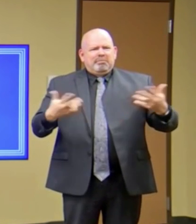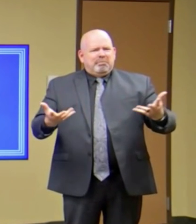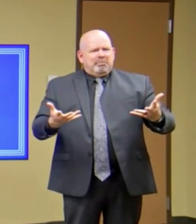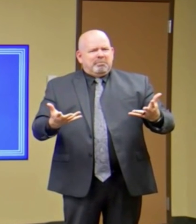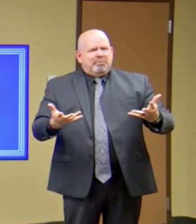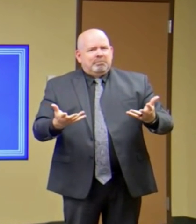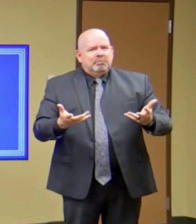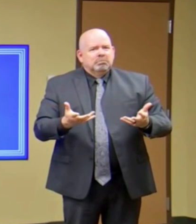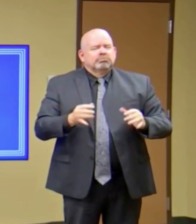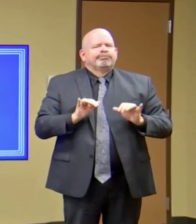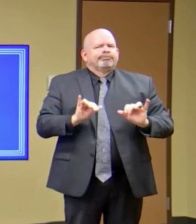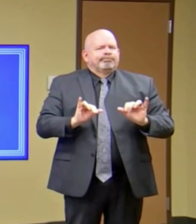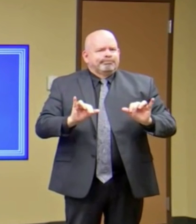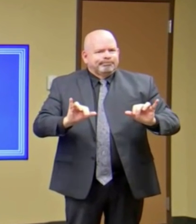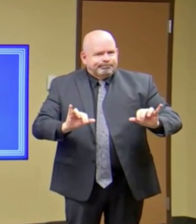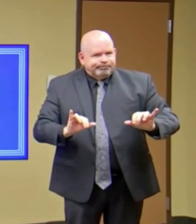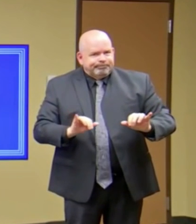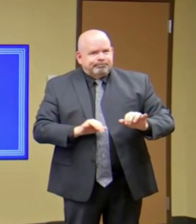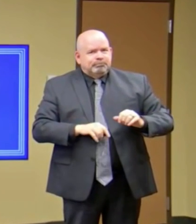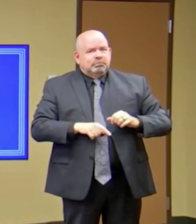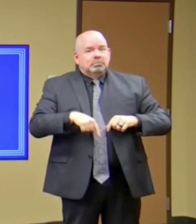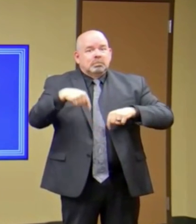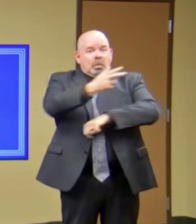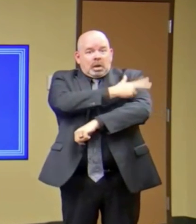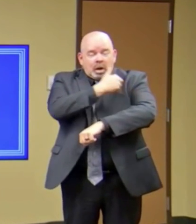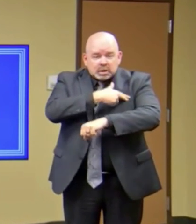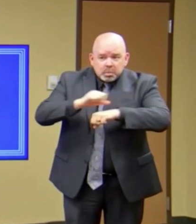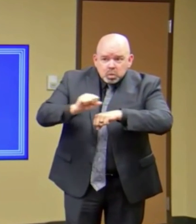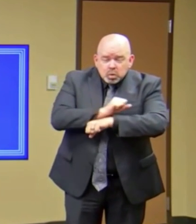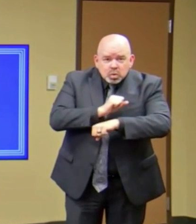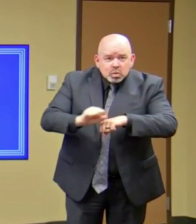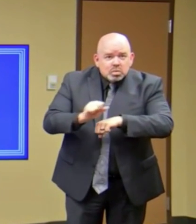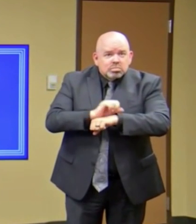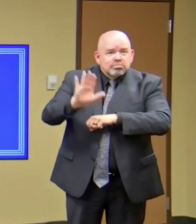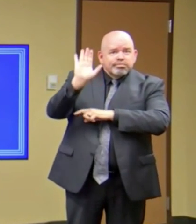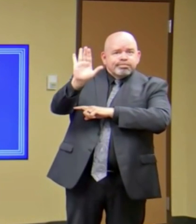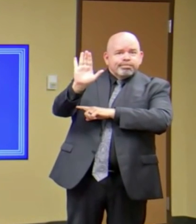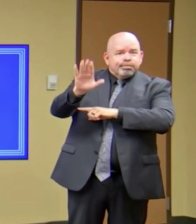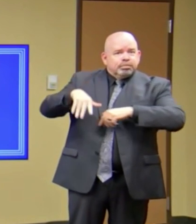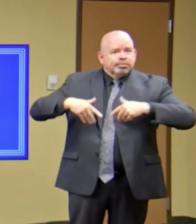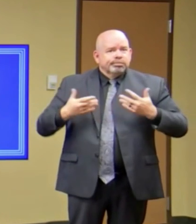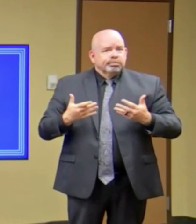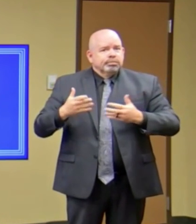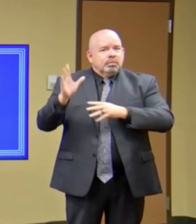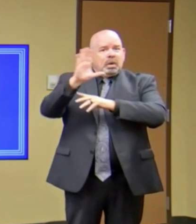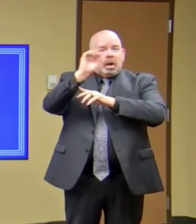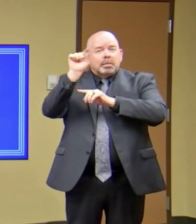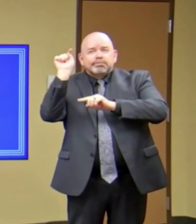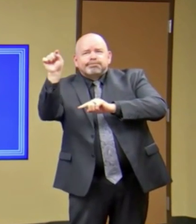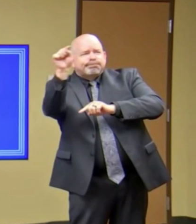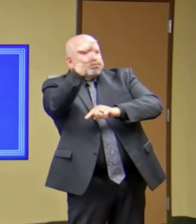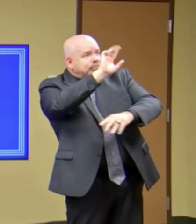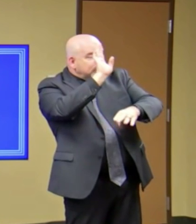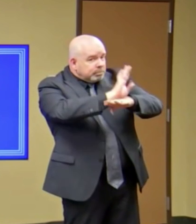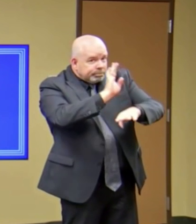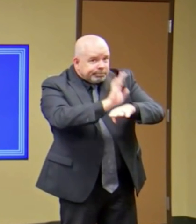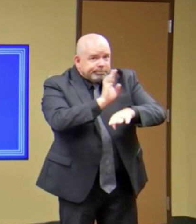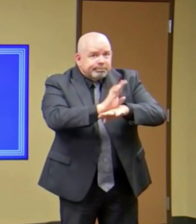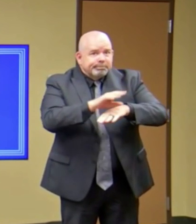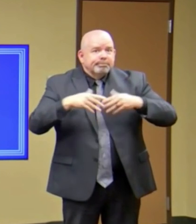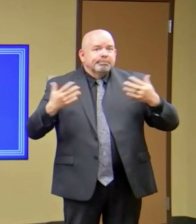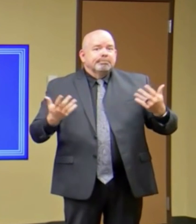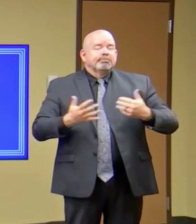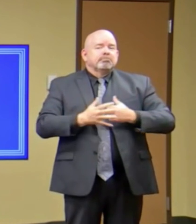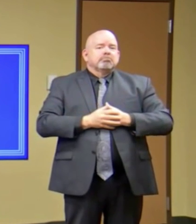your epidemiology leaders at your local hospitals, that has not changed. And so, for instance, in places with